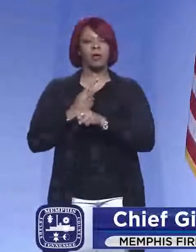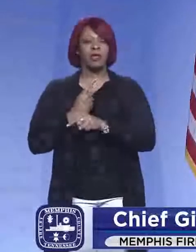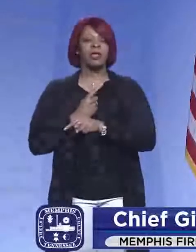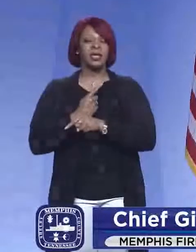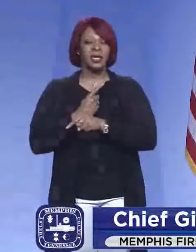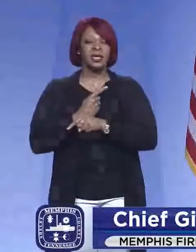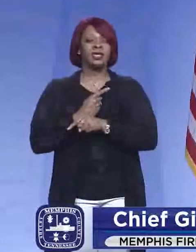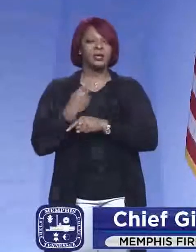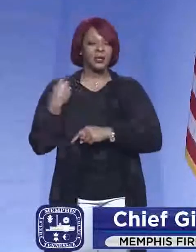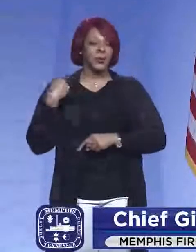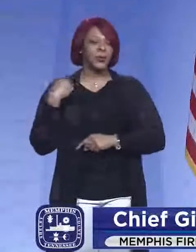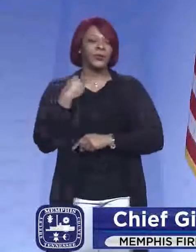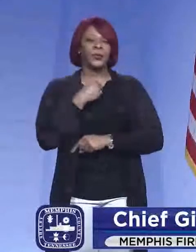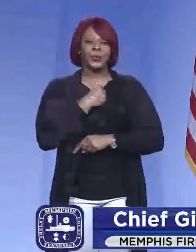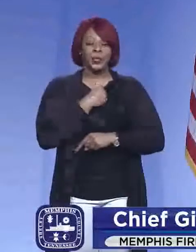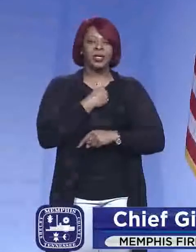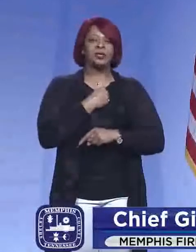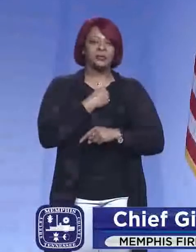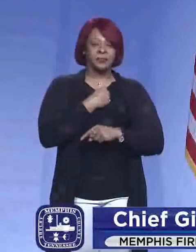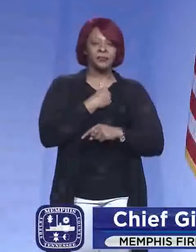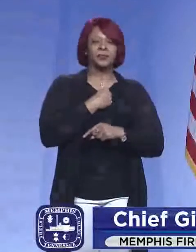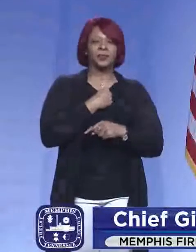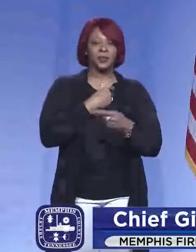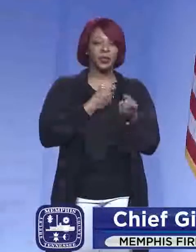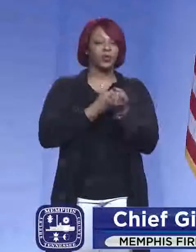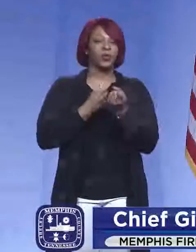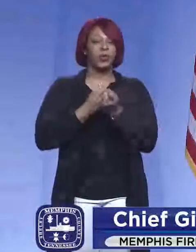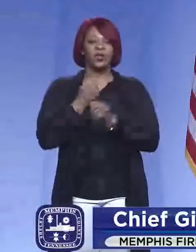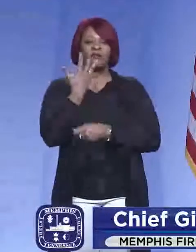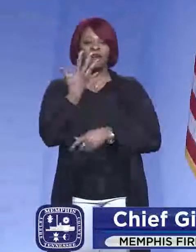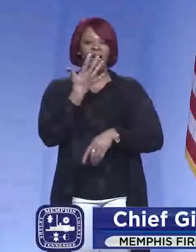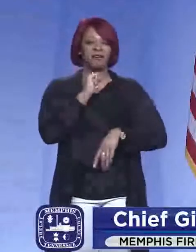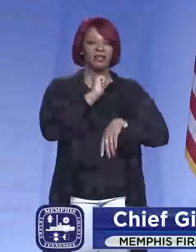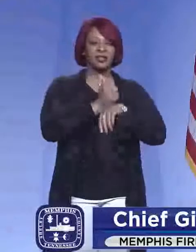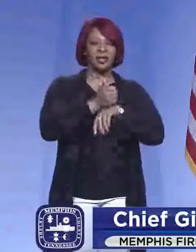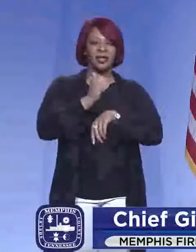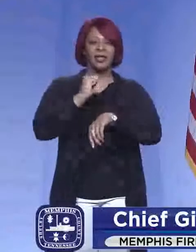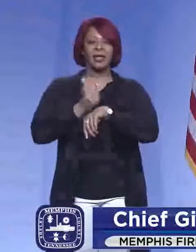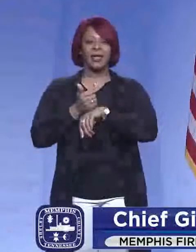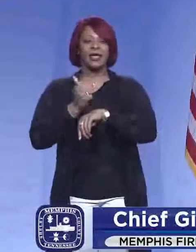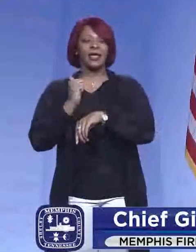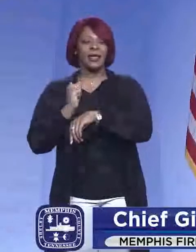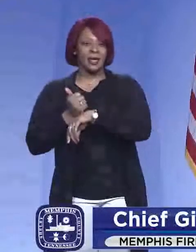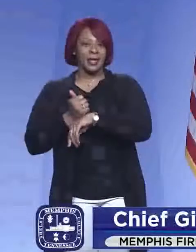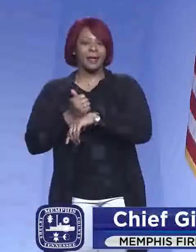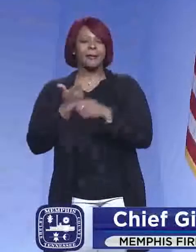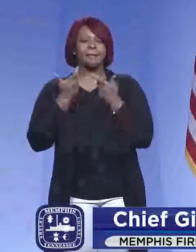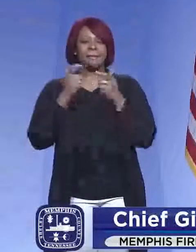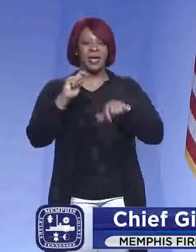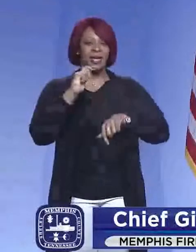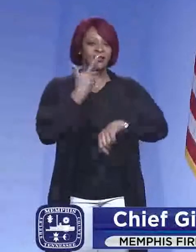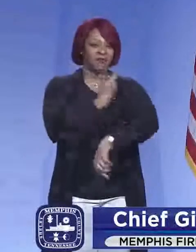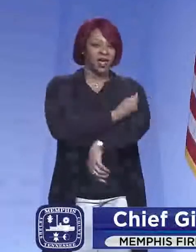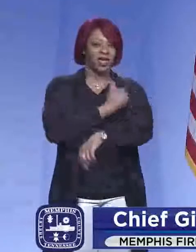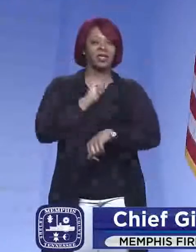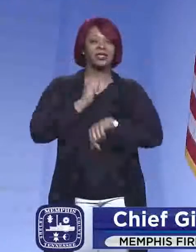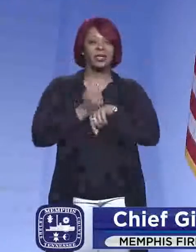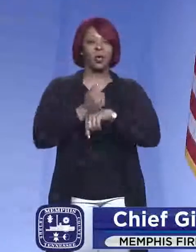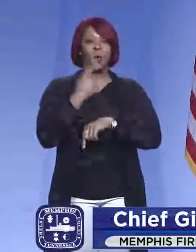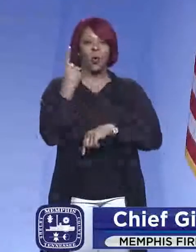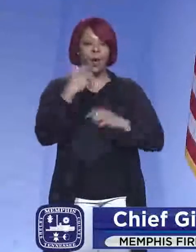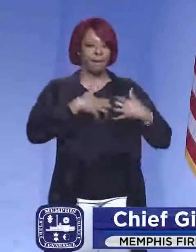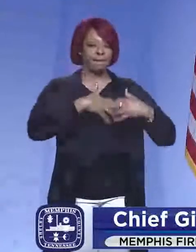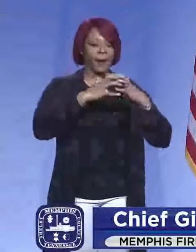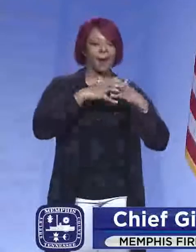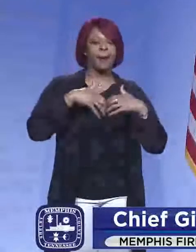We are sourcing the five fixed site mass vaccination sites in at least one pop-up a day